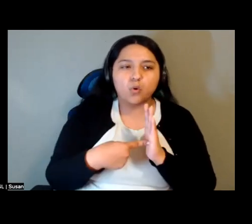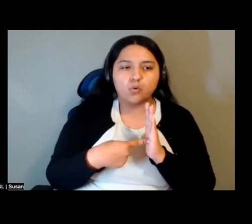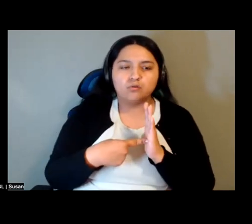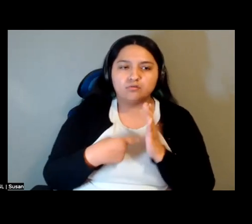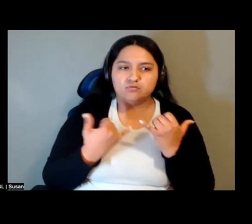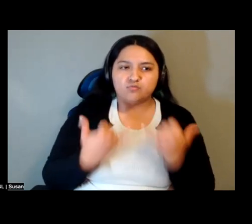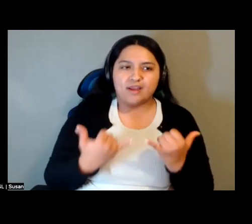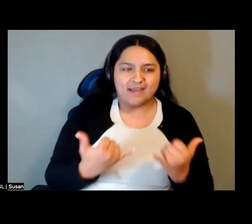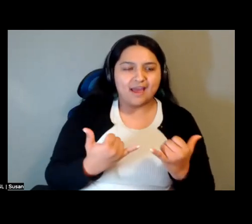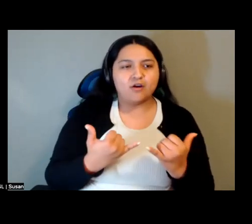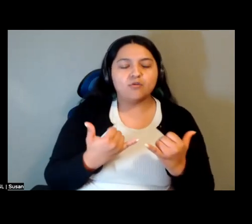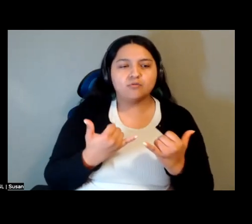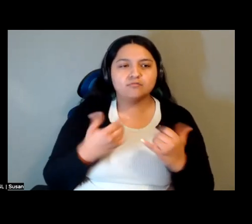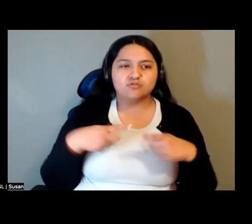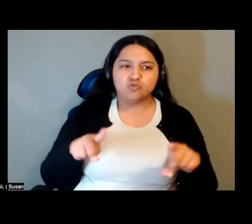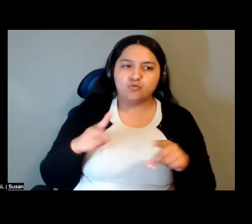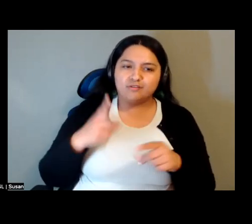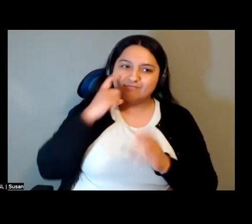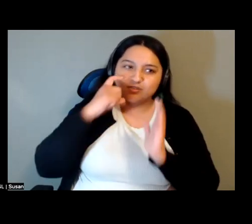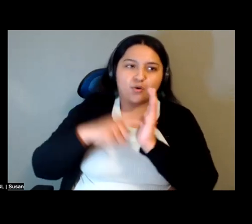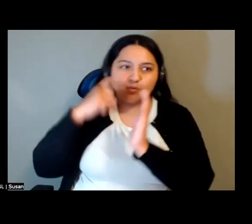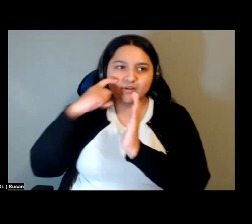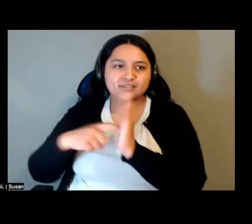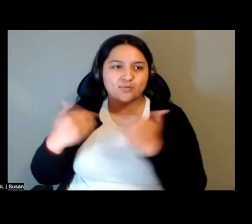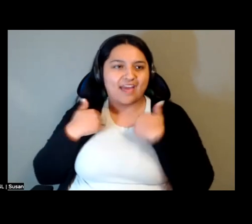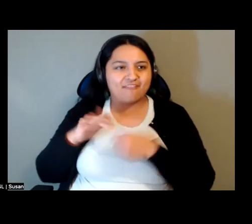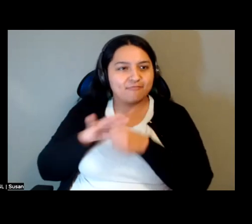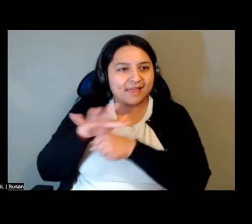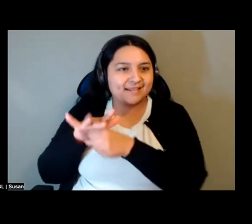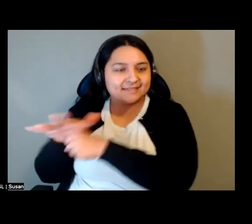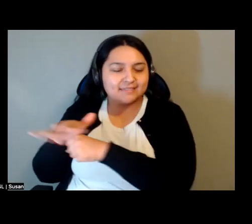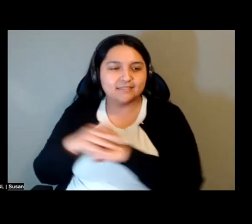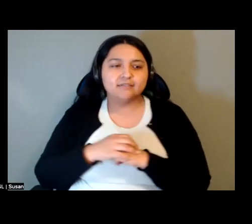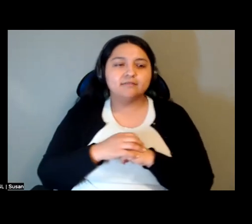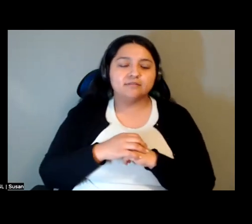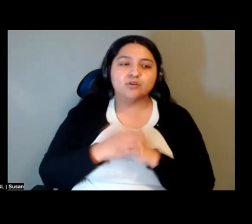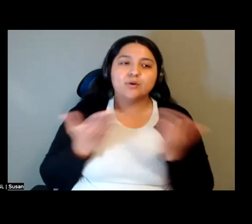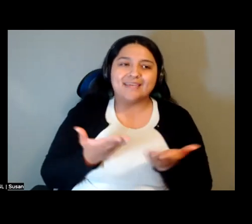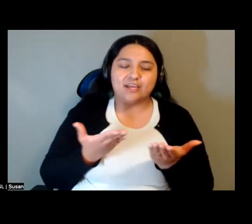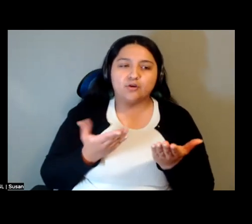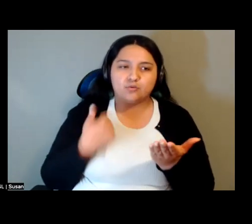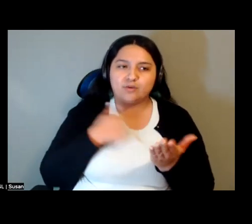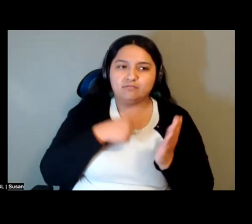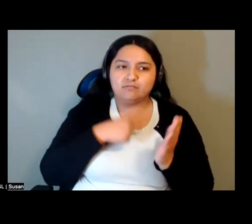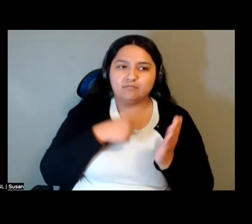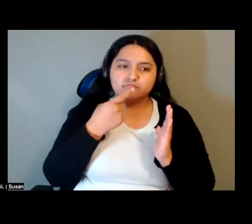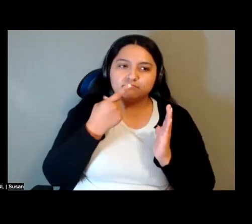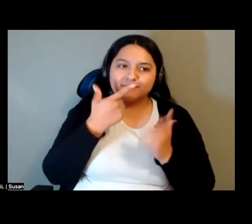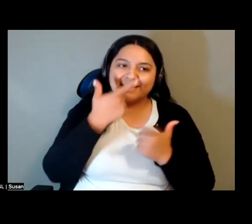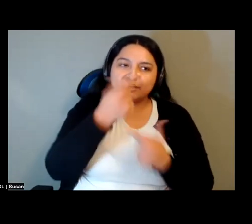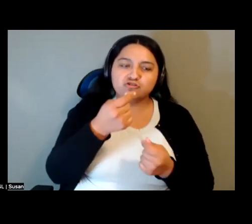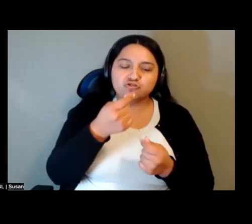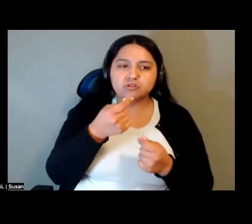At the UCLA Luskin Institute on Inequality and Democracy, we're very interested in the socialization